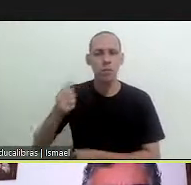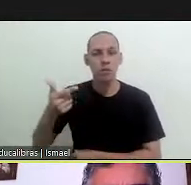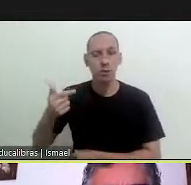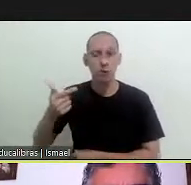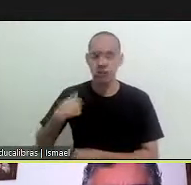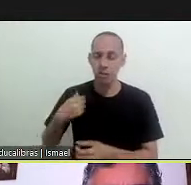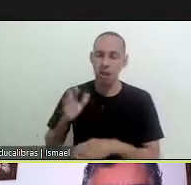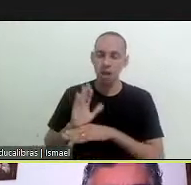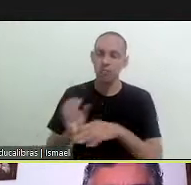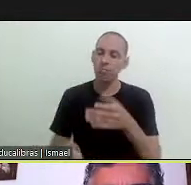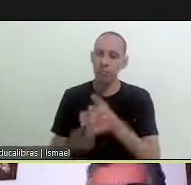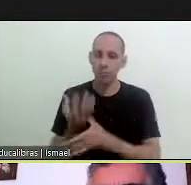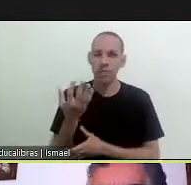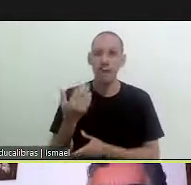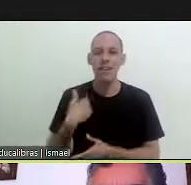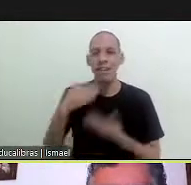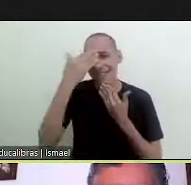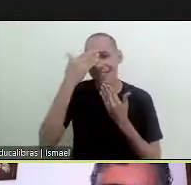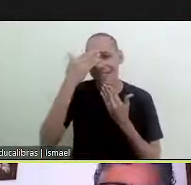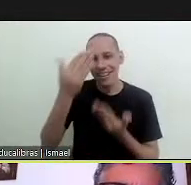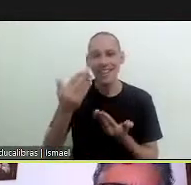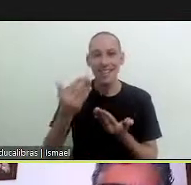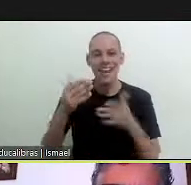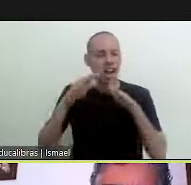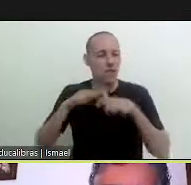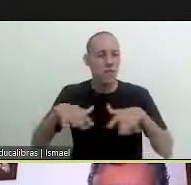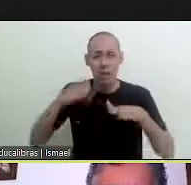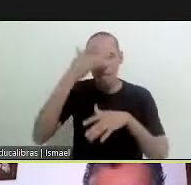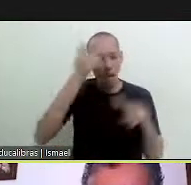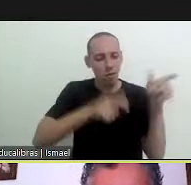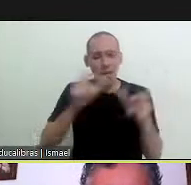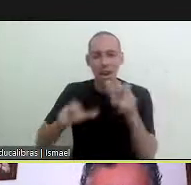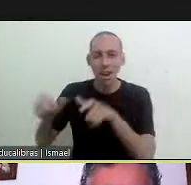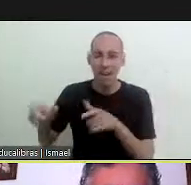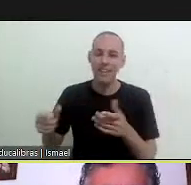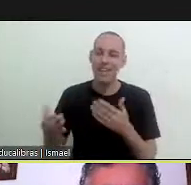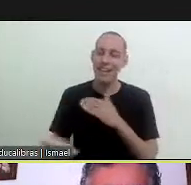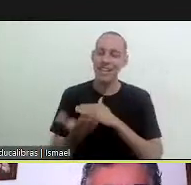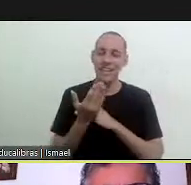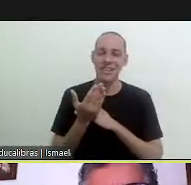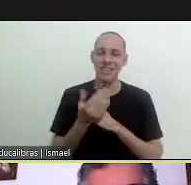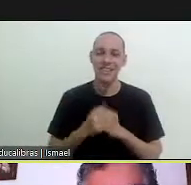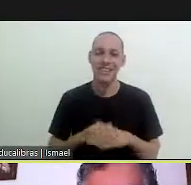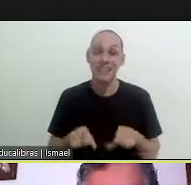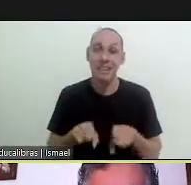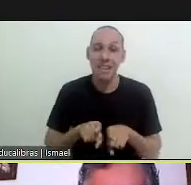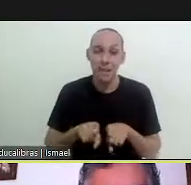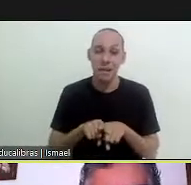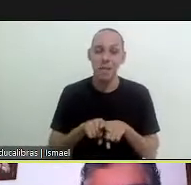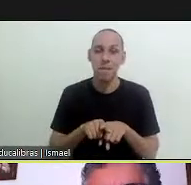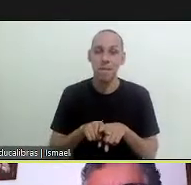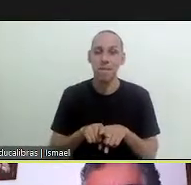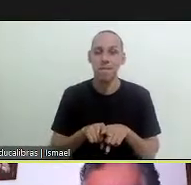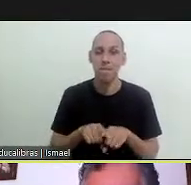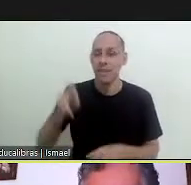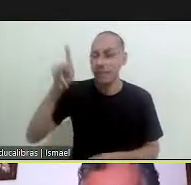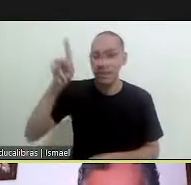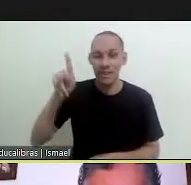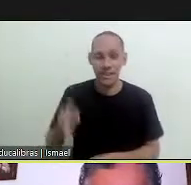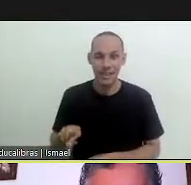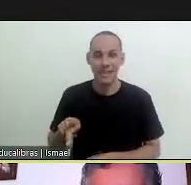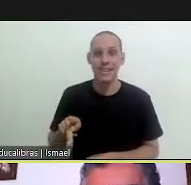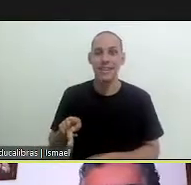was a founding member and therefore i would like to thank all people who at this time are helping us and also